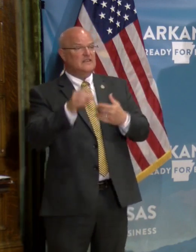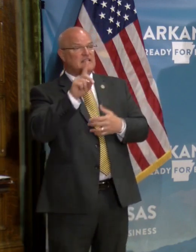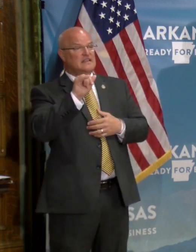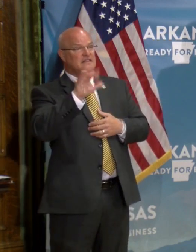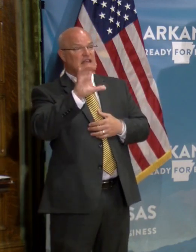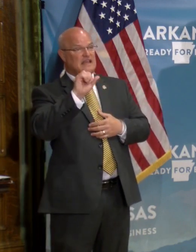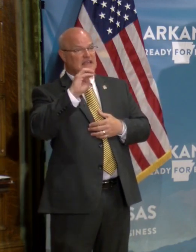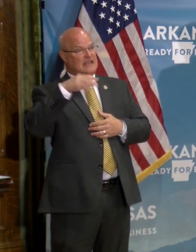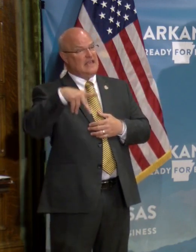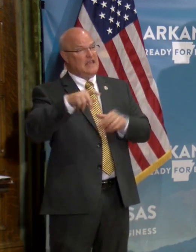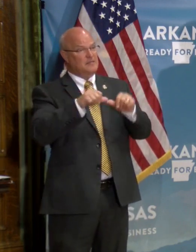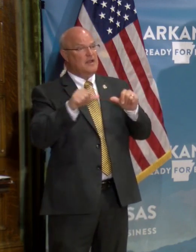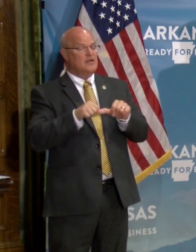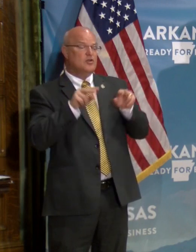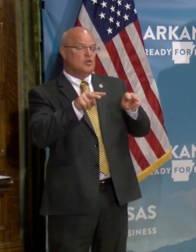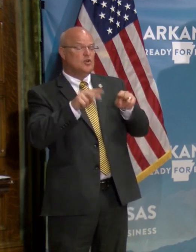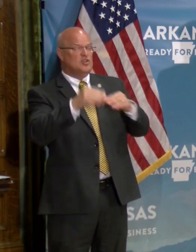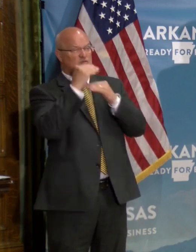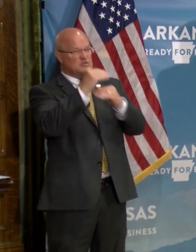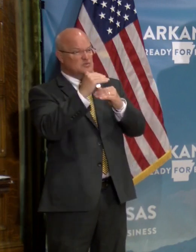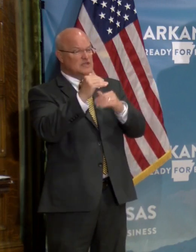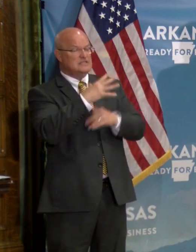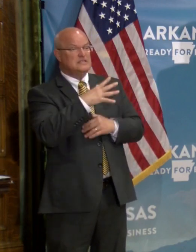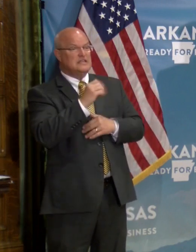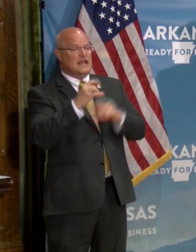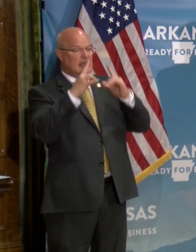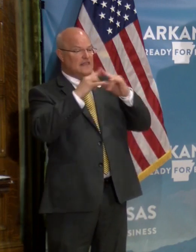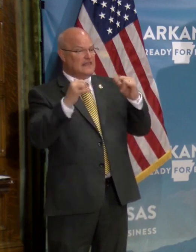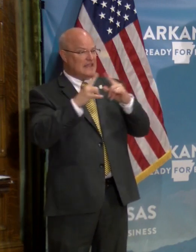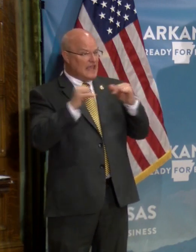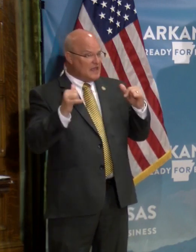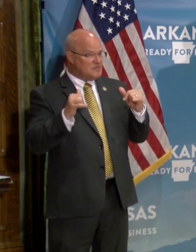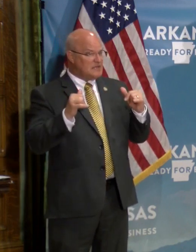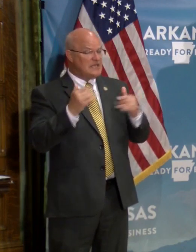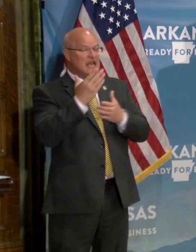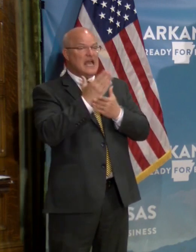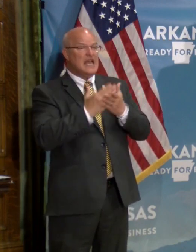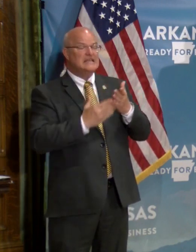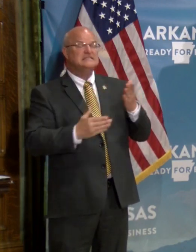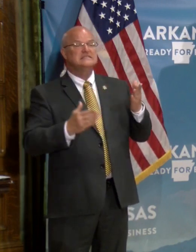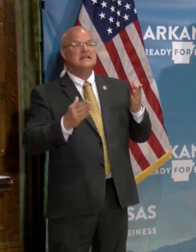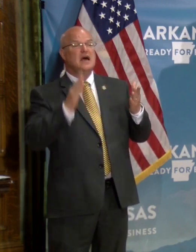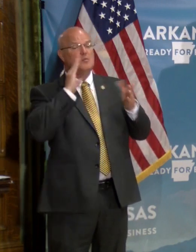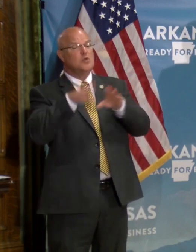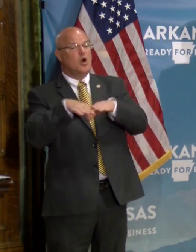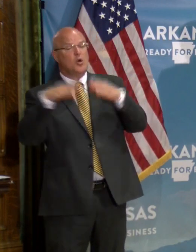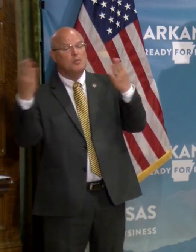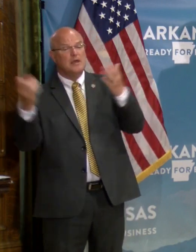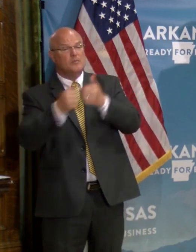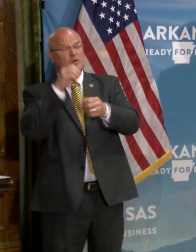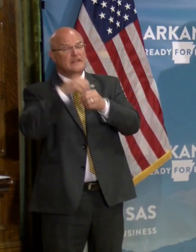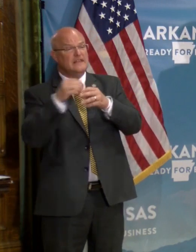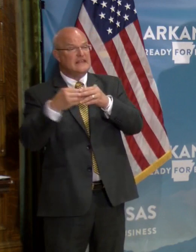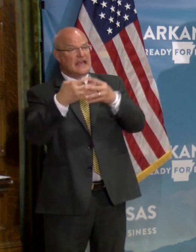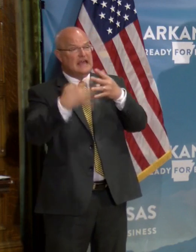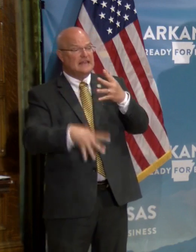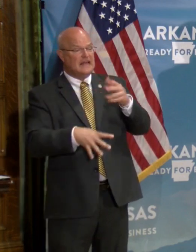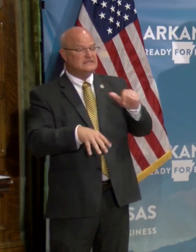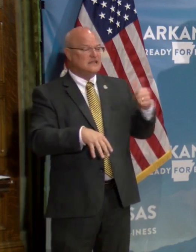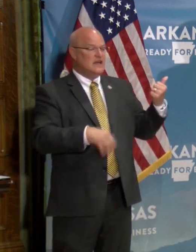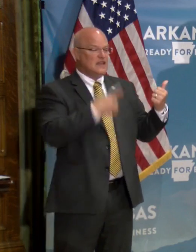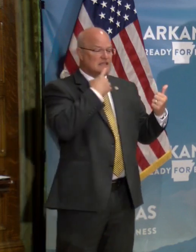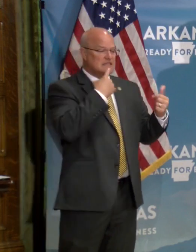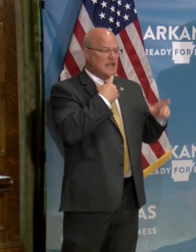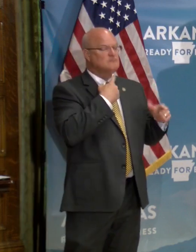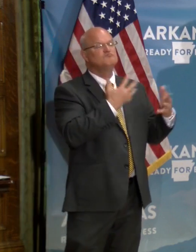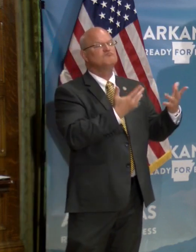areas. Uh, they're going to look at the restrictions and the campings and some are going to open up within those guidelines and others are